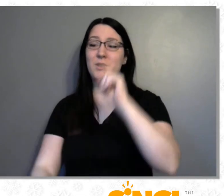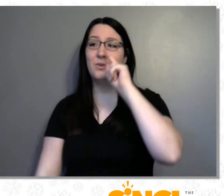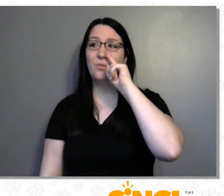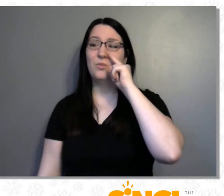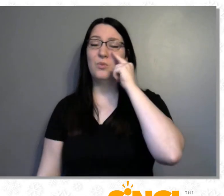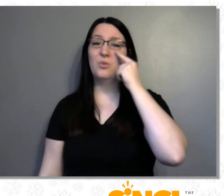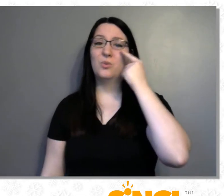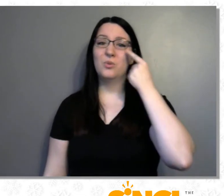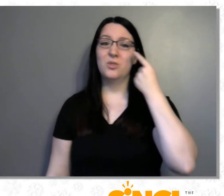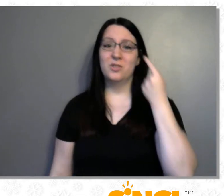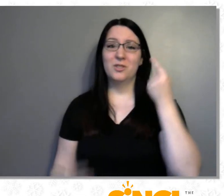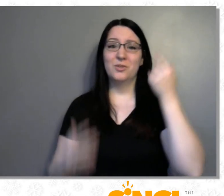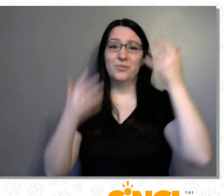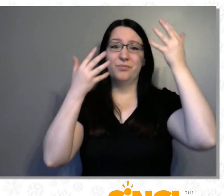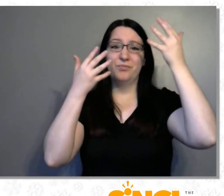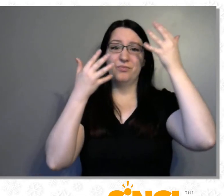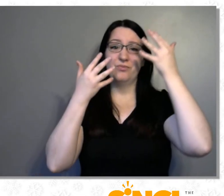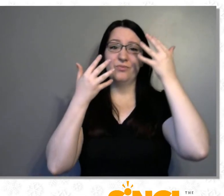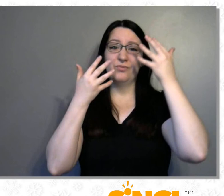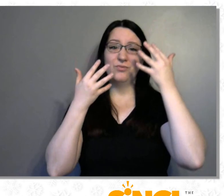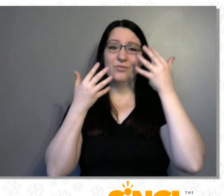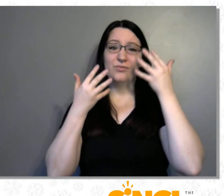of boredom and woe.